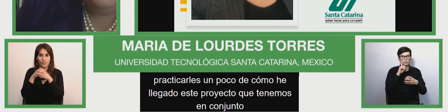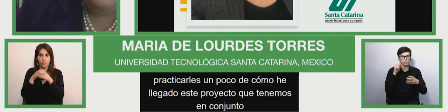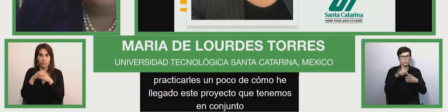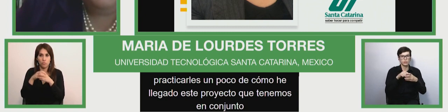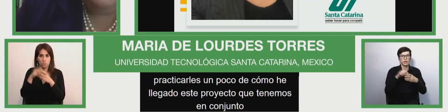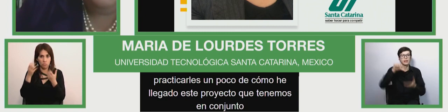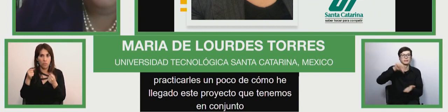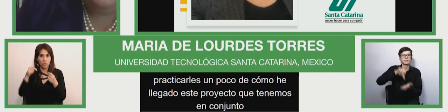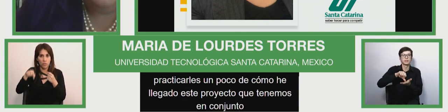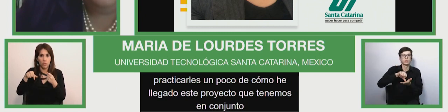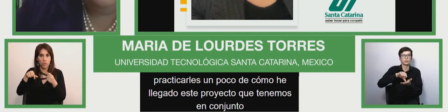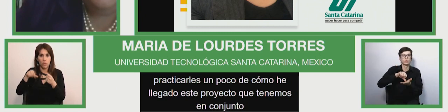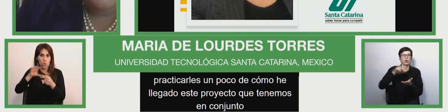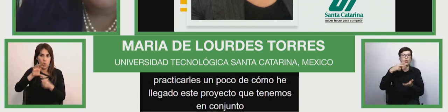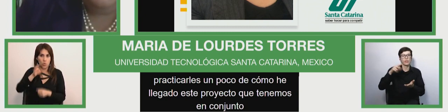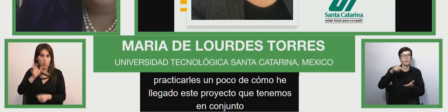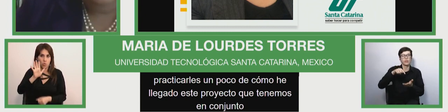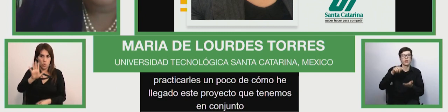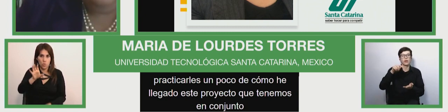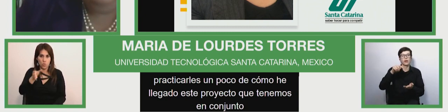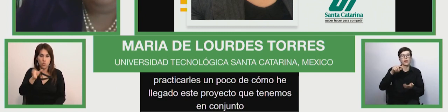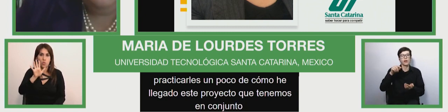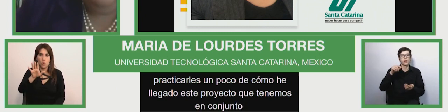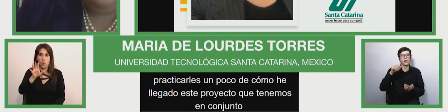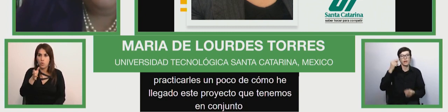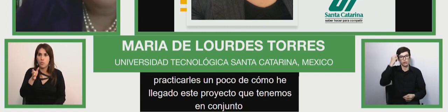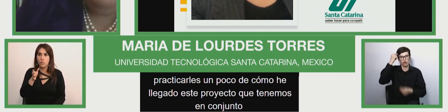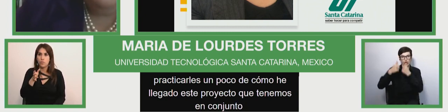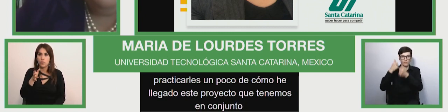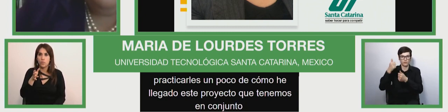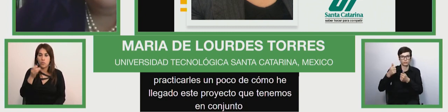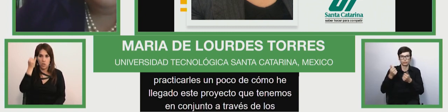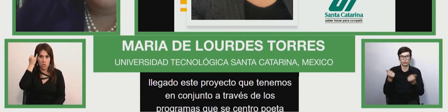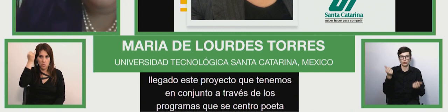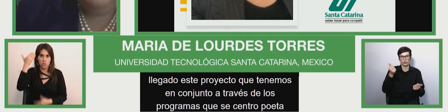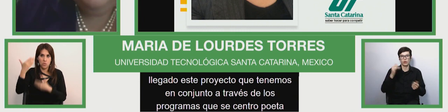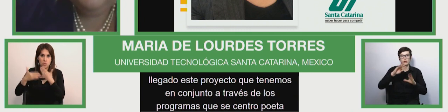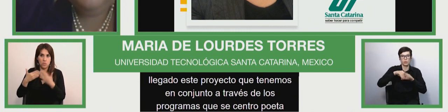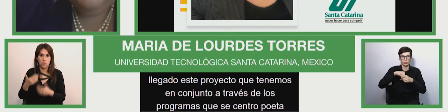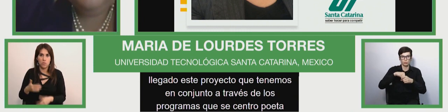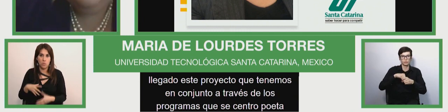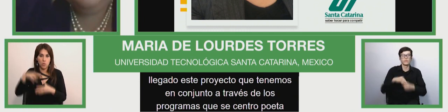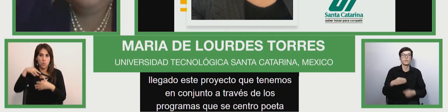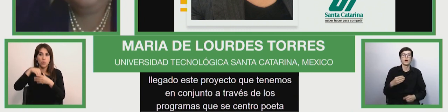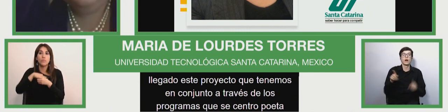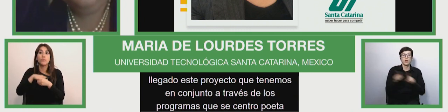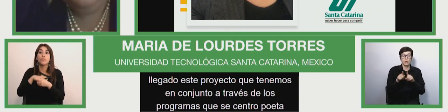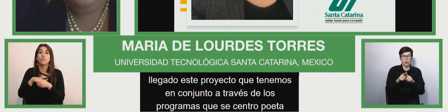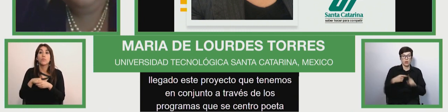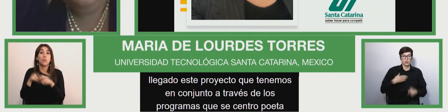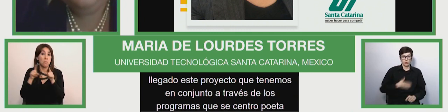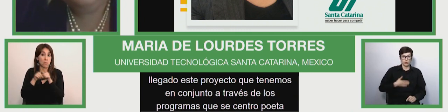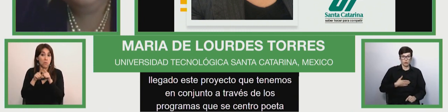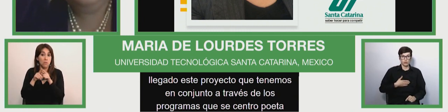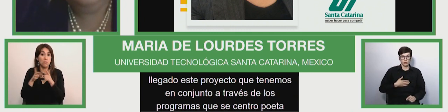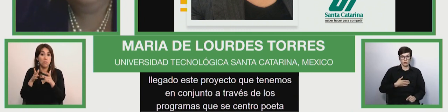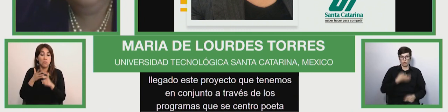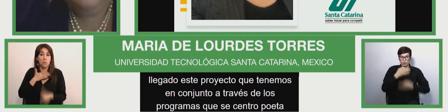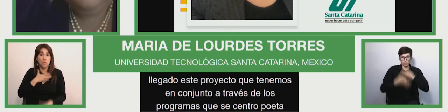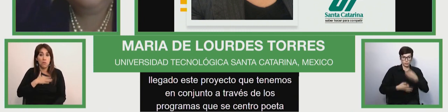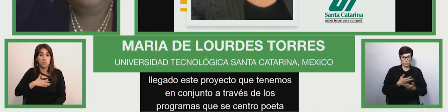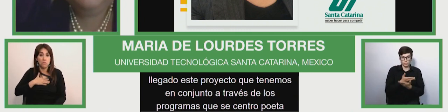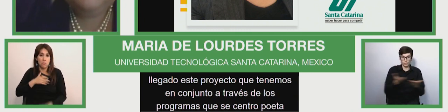how this project has been together with um through two programs